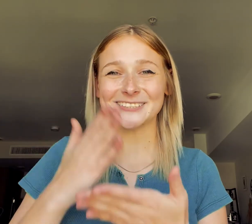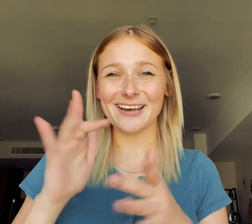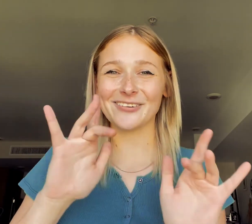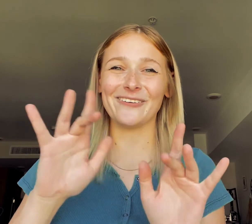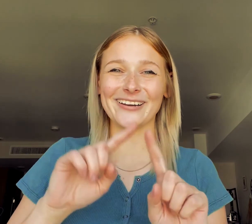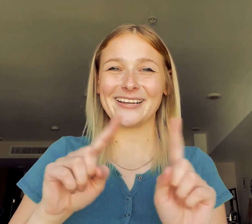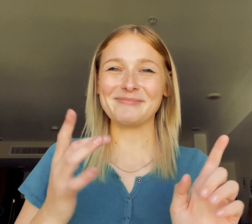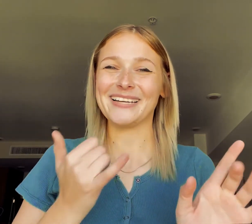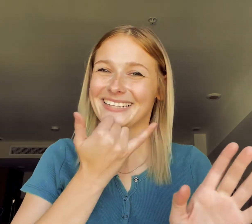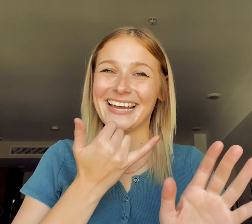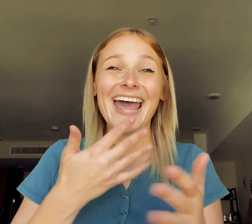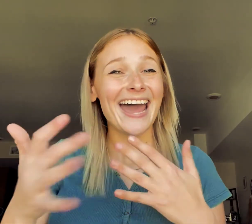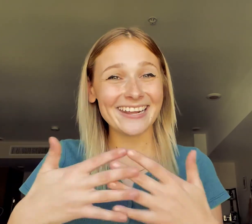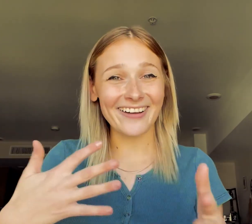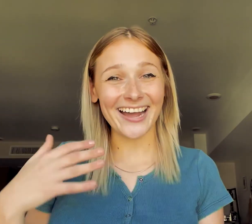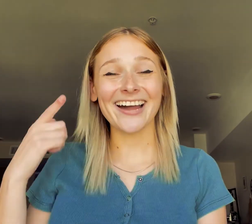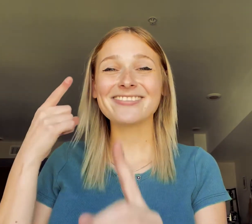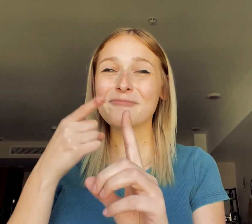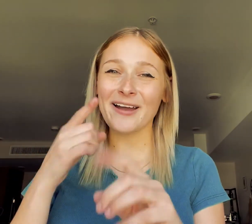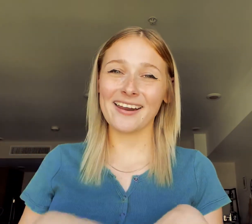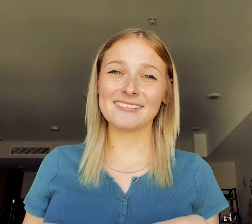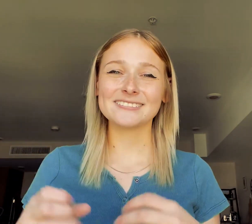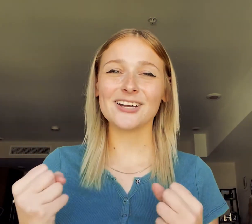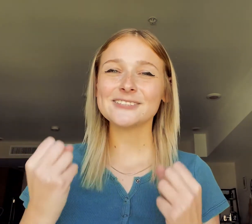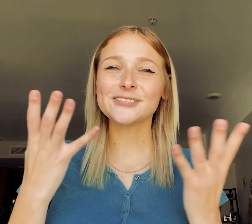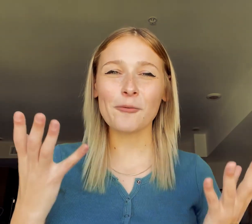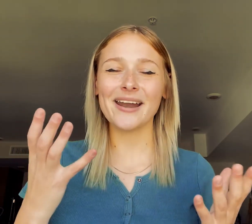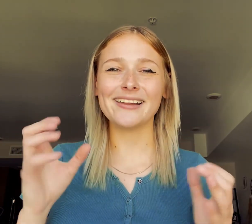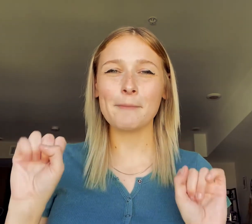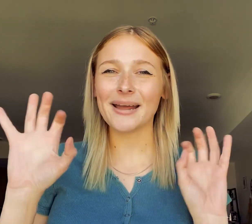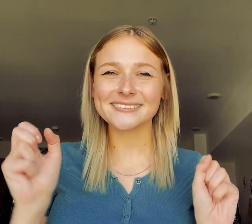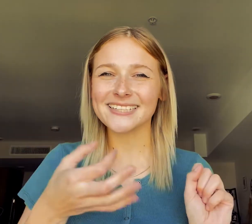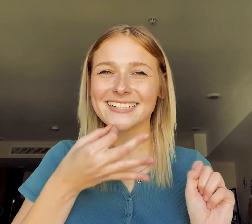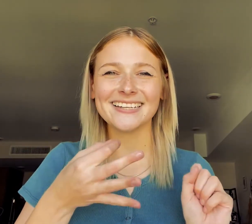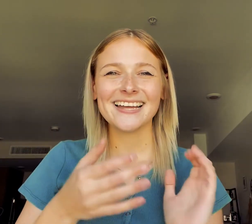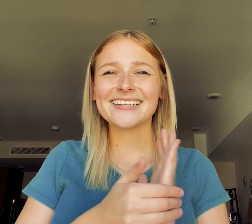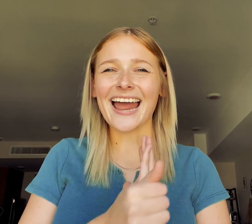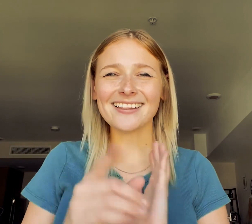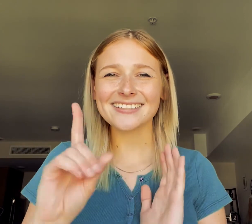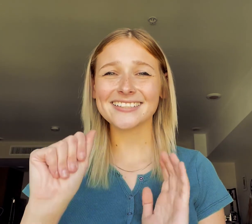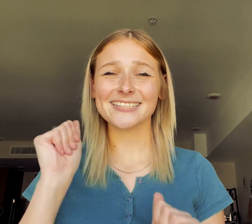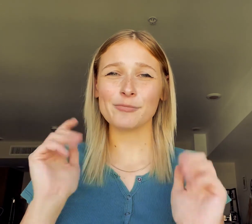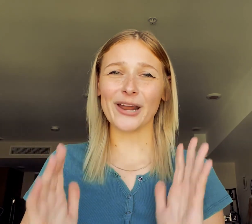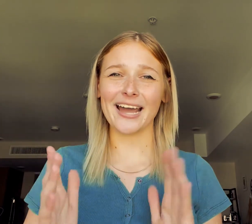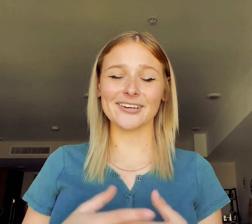stopped recording, but anyway, the point is there are so many amazing talented disabled actors